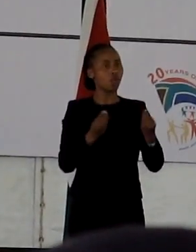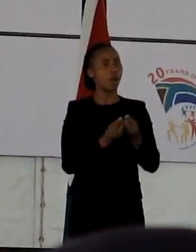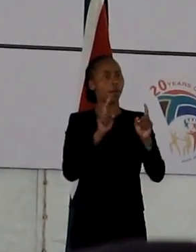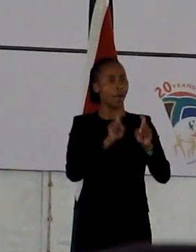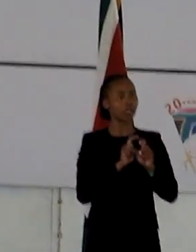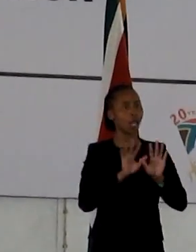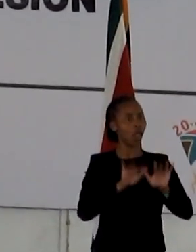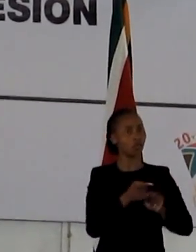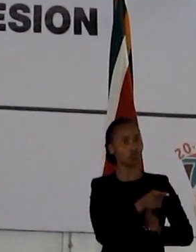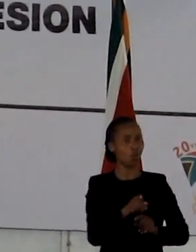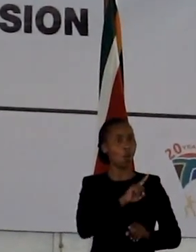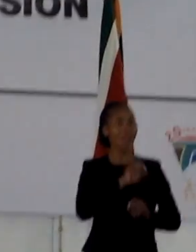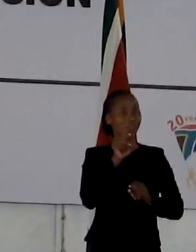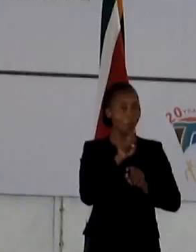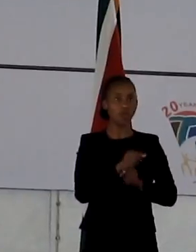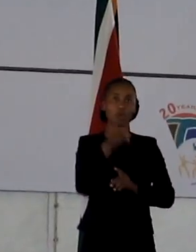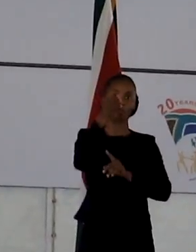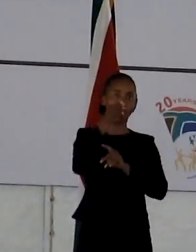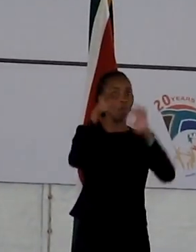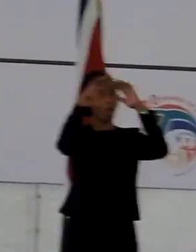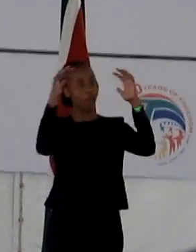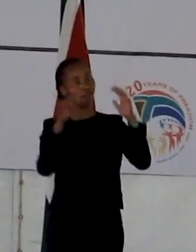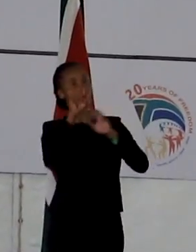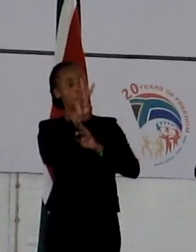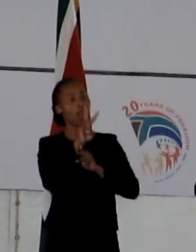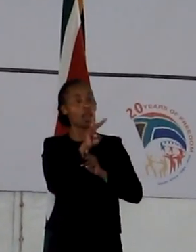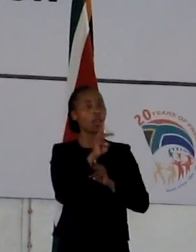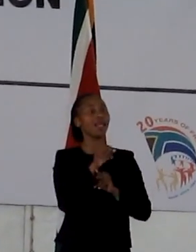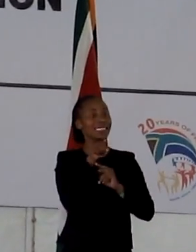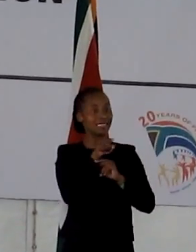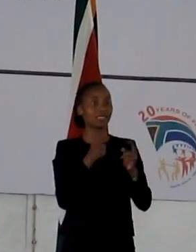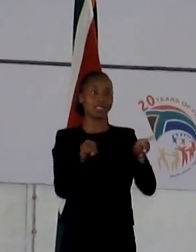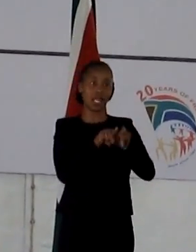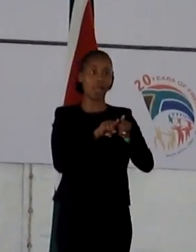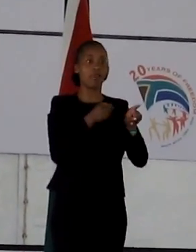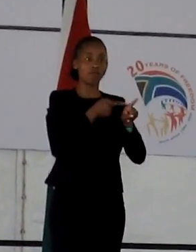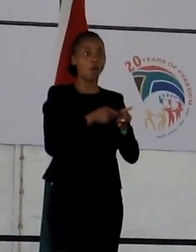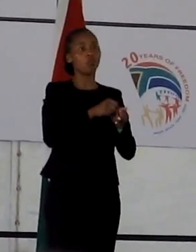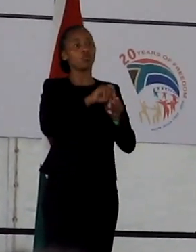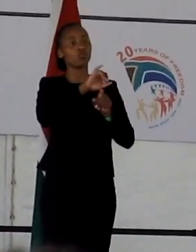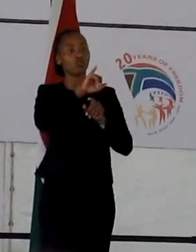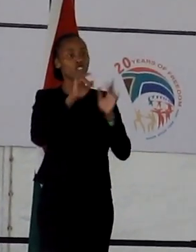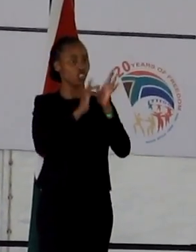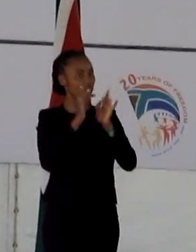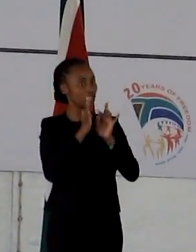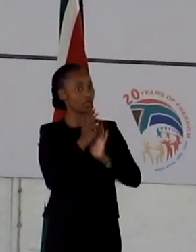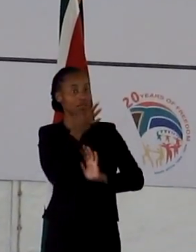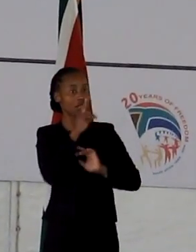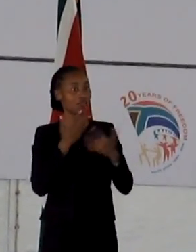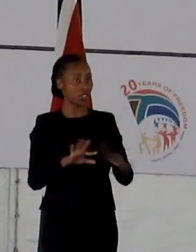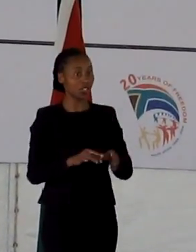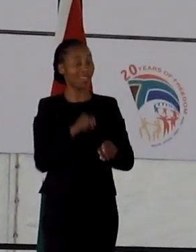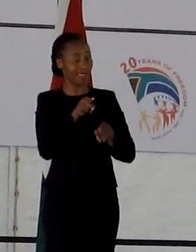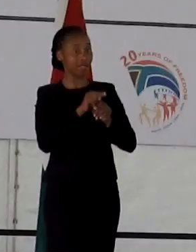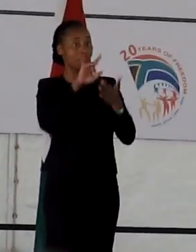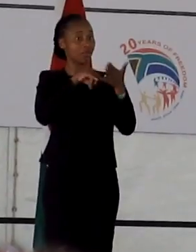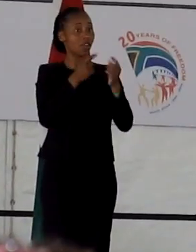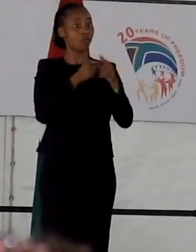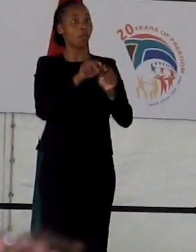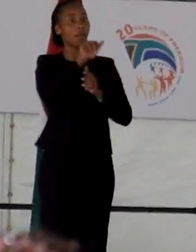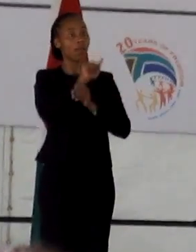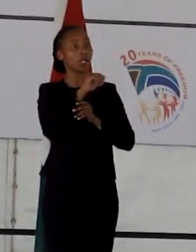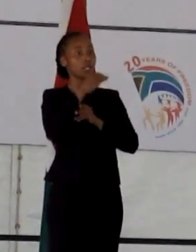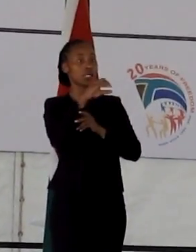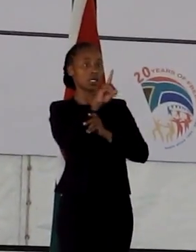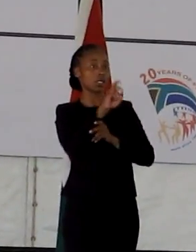heaven. And this man is none other than the Messiah, Christ Jesus. It is the belief of the ACDP that as a young